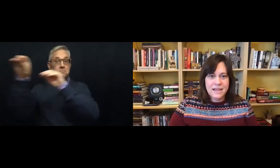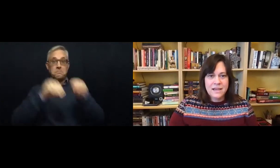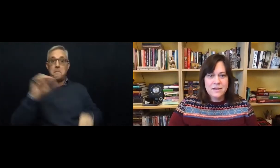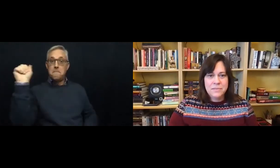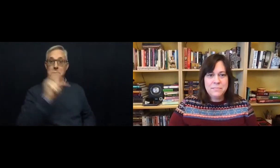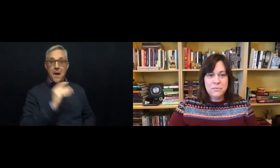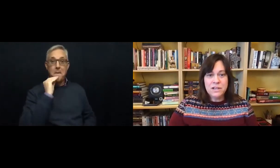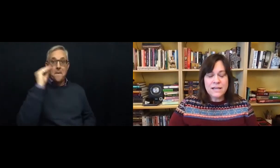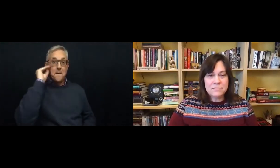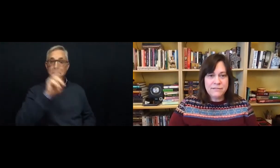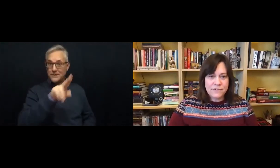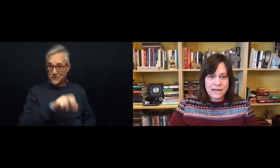People would look at me funny.